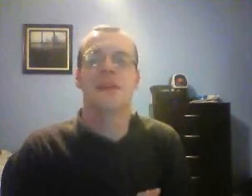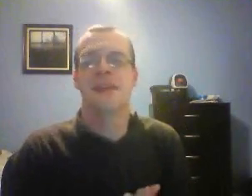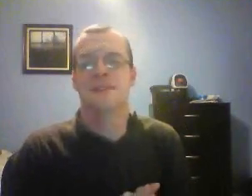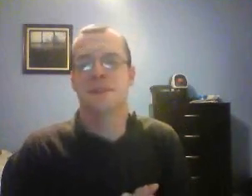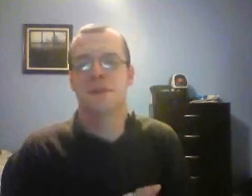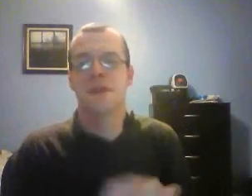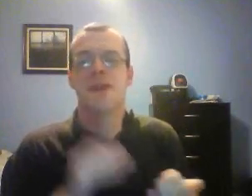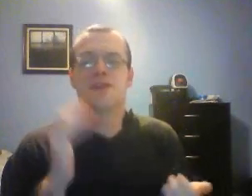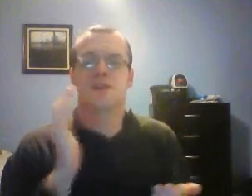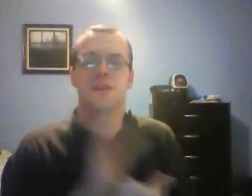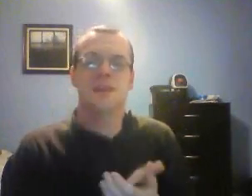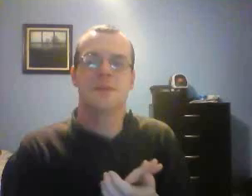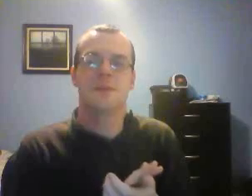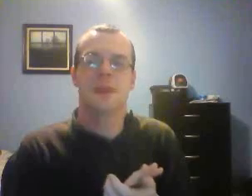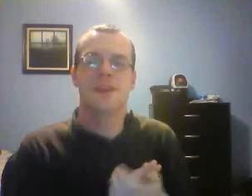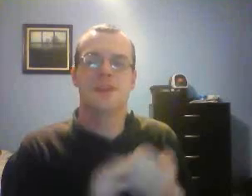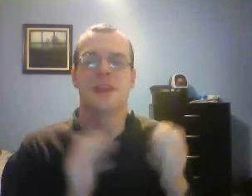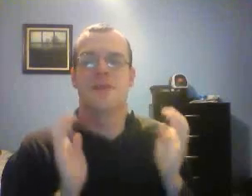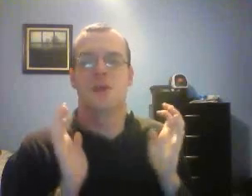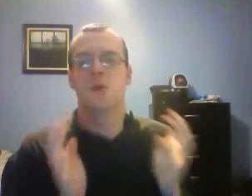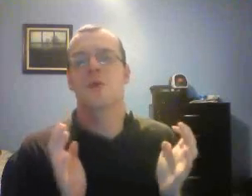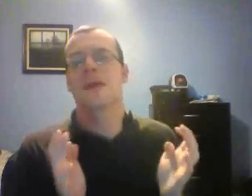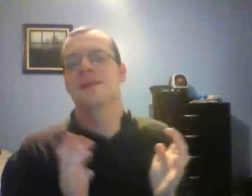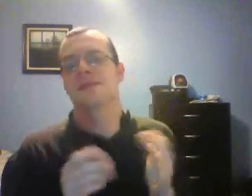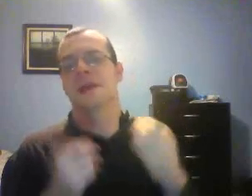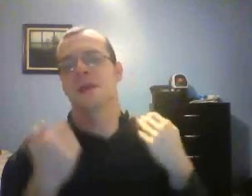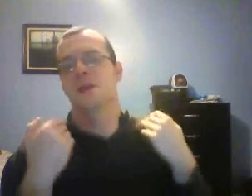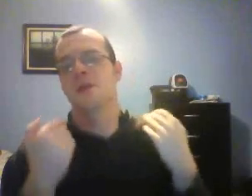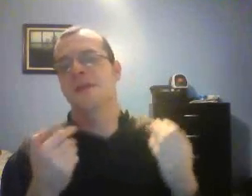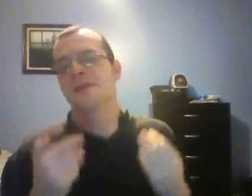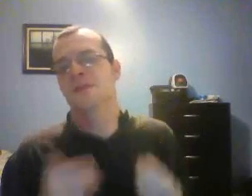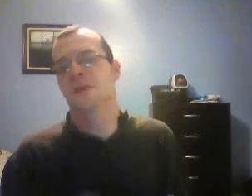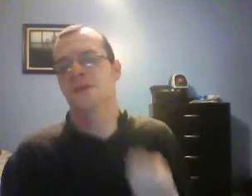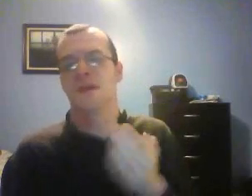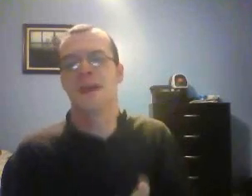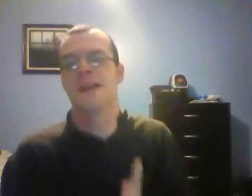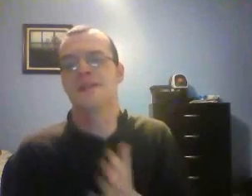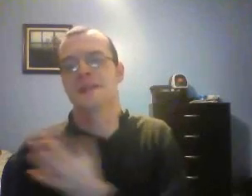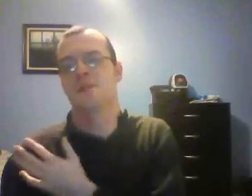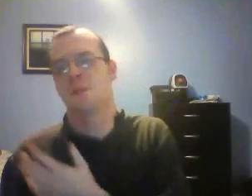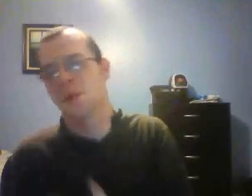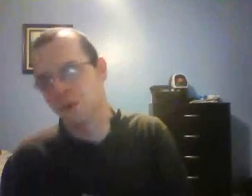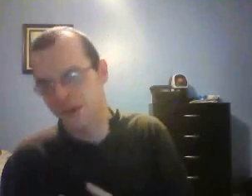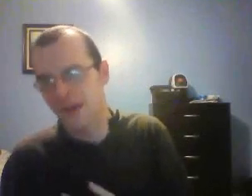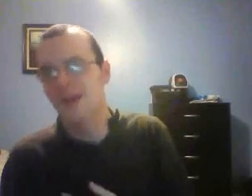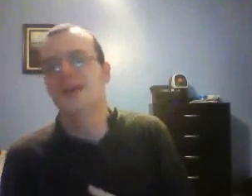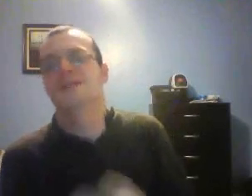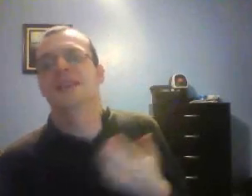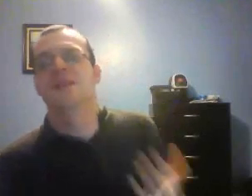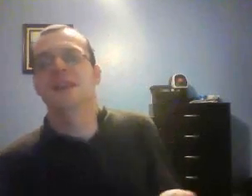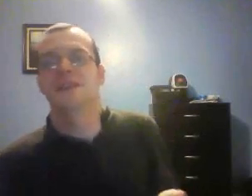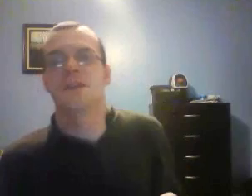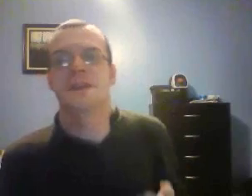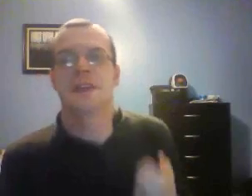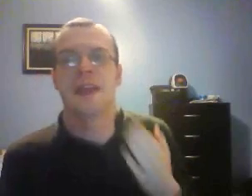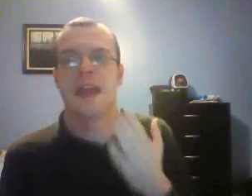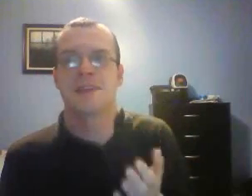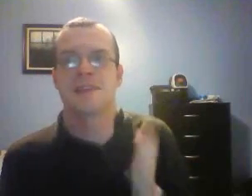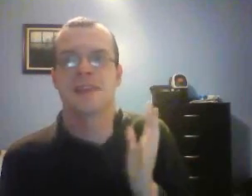fans there. So WWE should have no regrets on going this far to finance and promote a TV series and actually